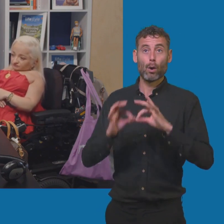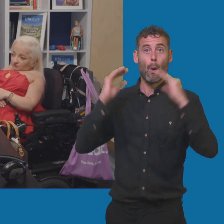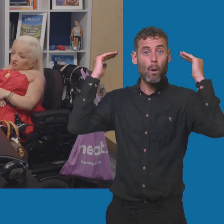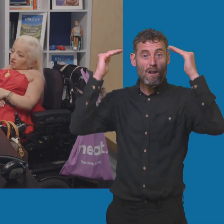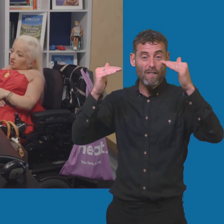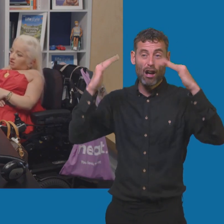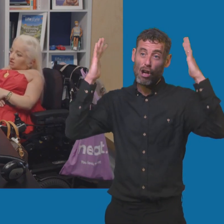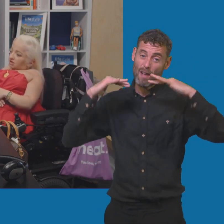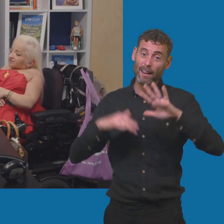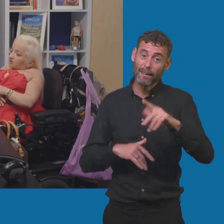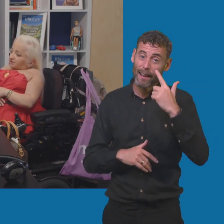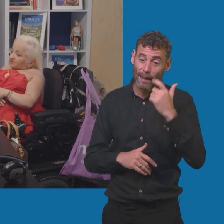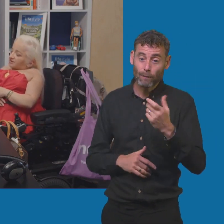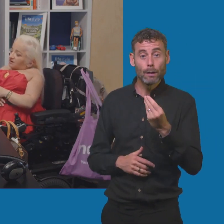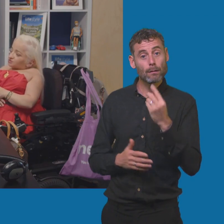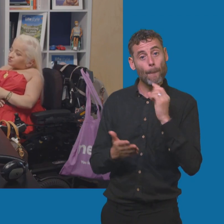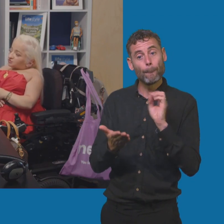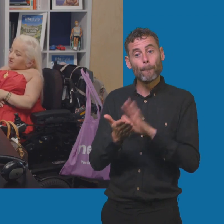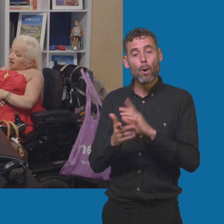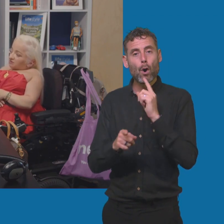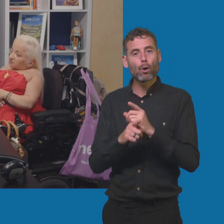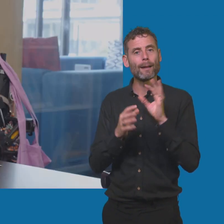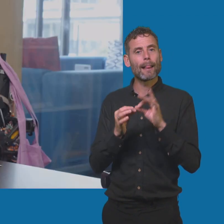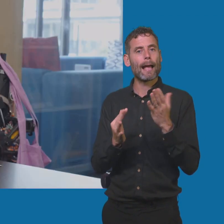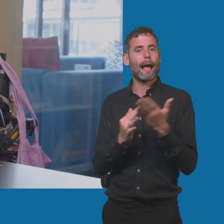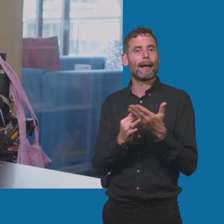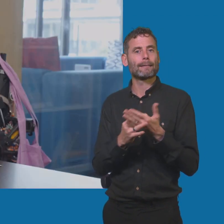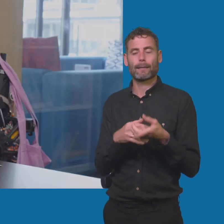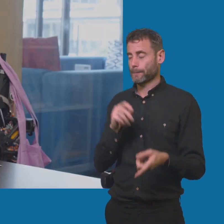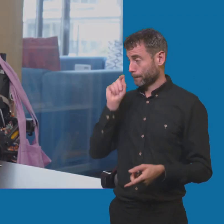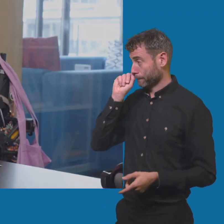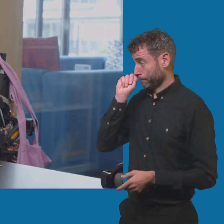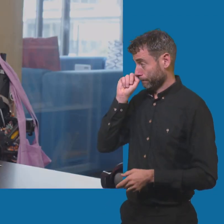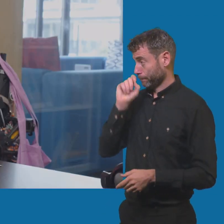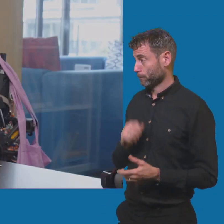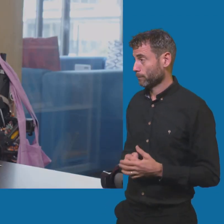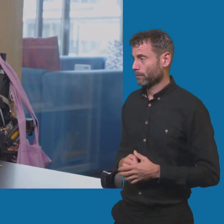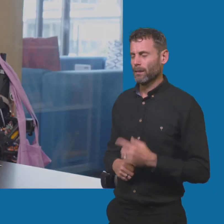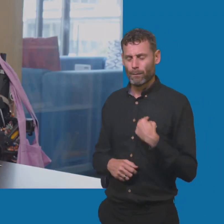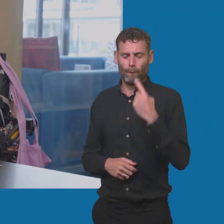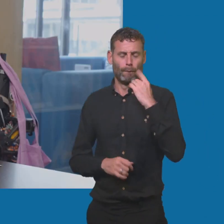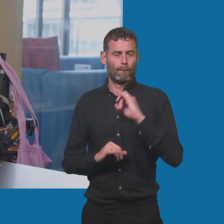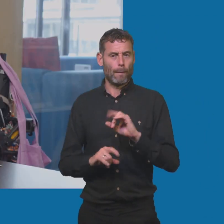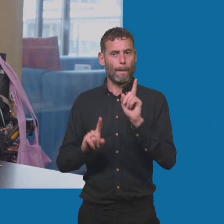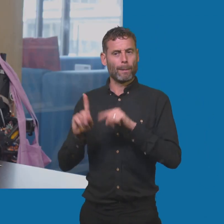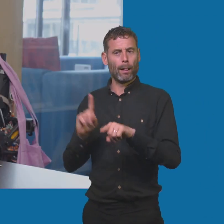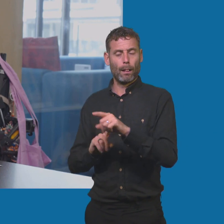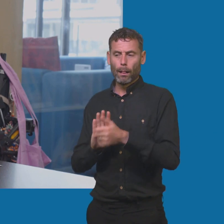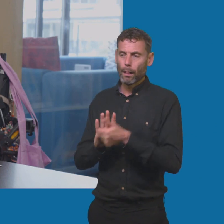leave accessibility comments on there, which is quite useful. I just worry about people who aren't tech savvy, internet savvy. And I think we need to be very